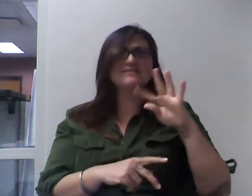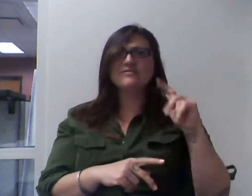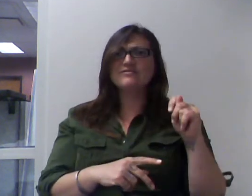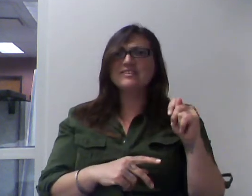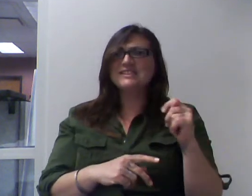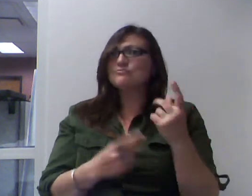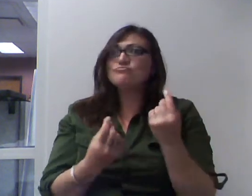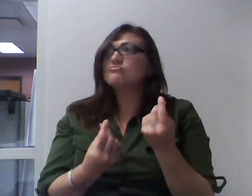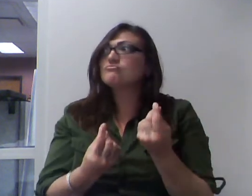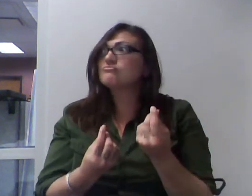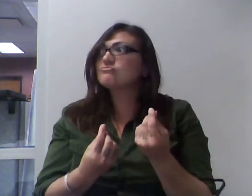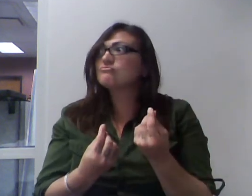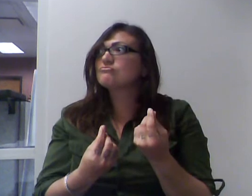I mean, what do we do with that?